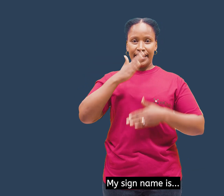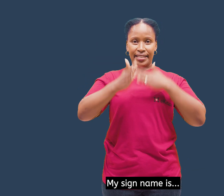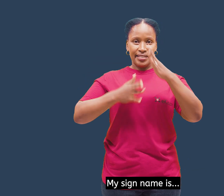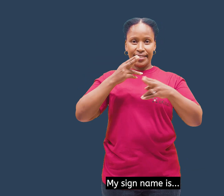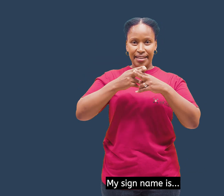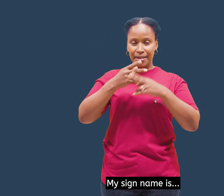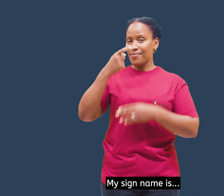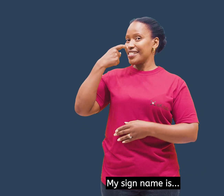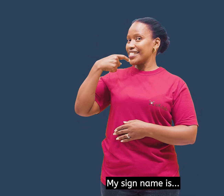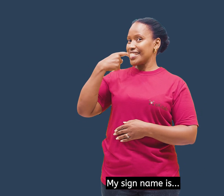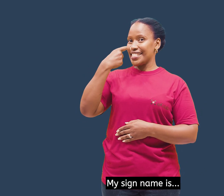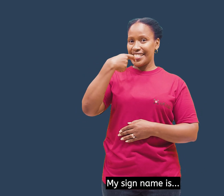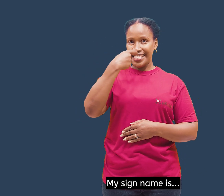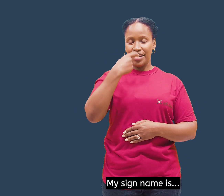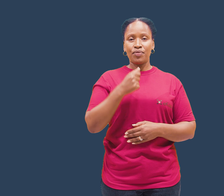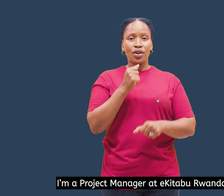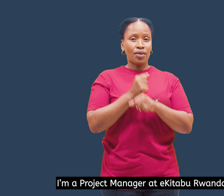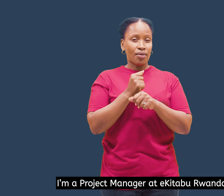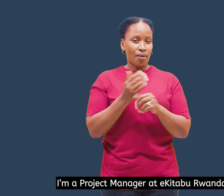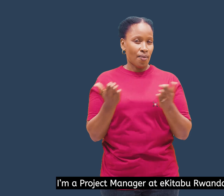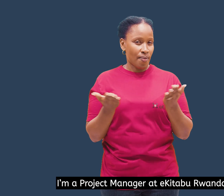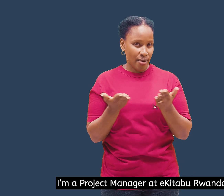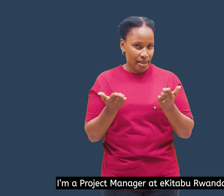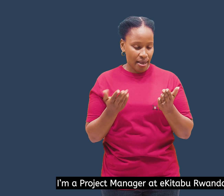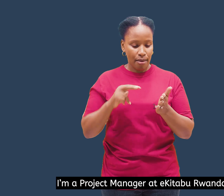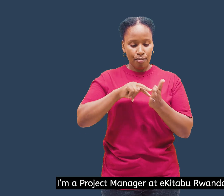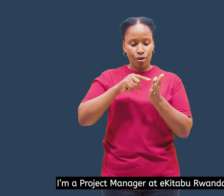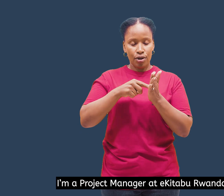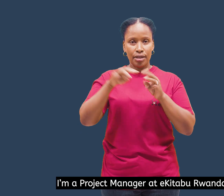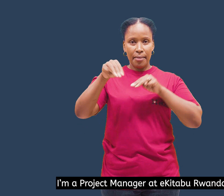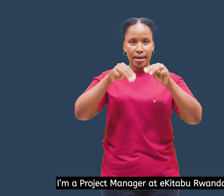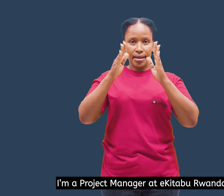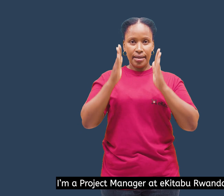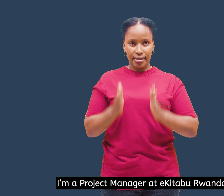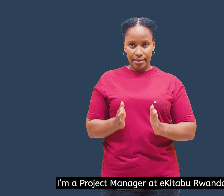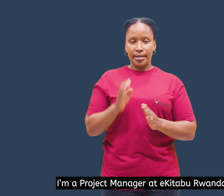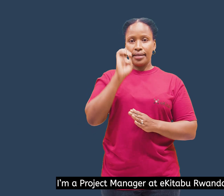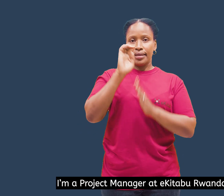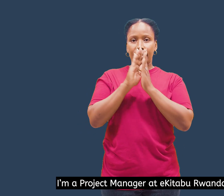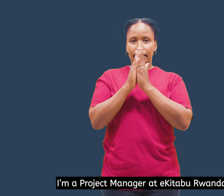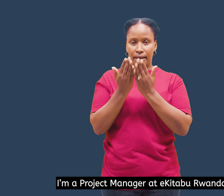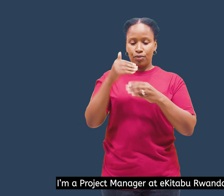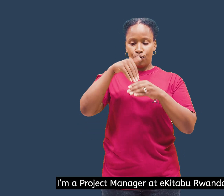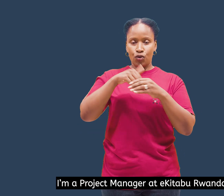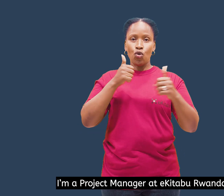My sign name is... I'm a project manager at Ikitabu Rwanda.